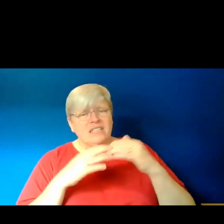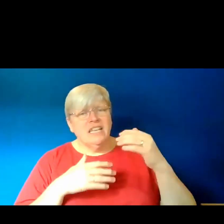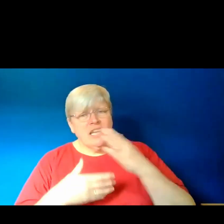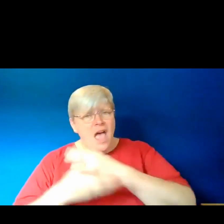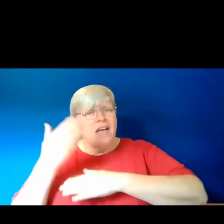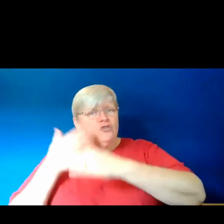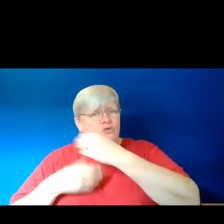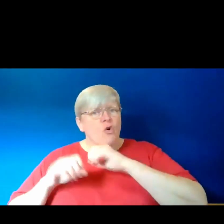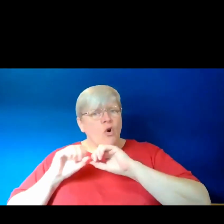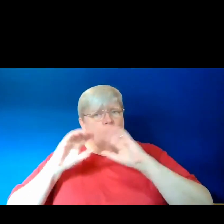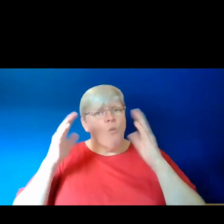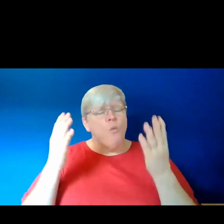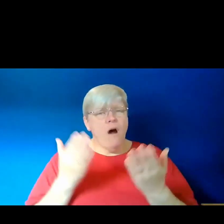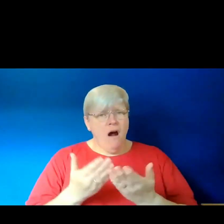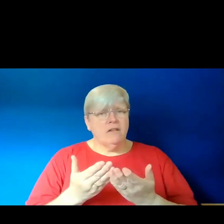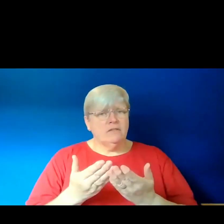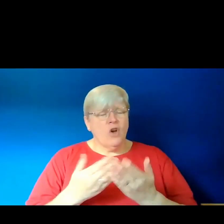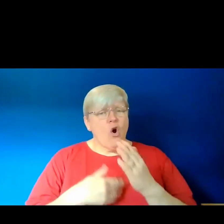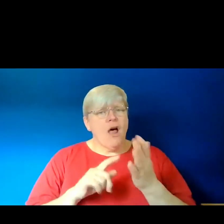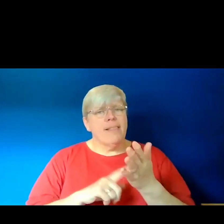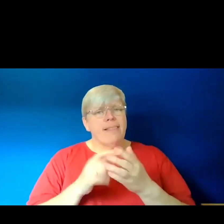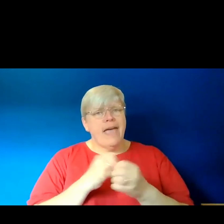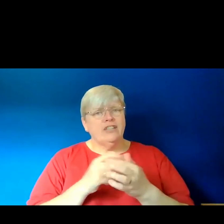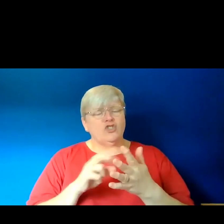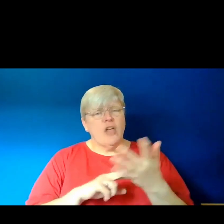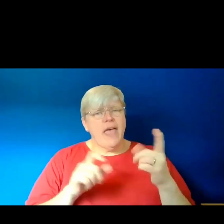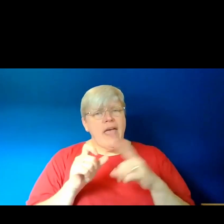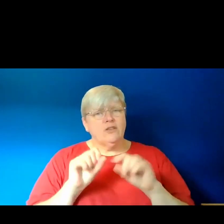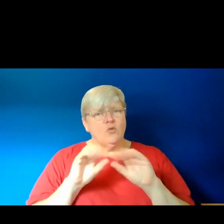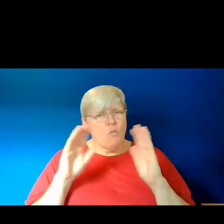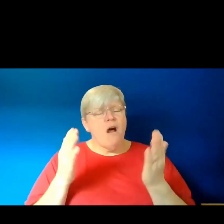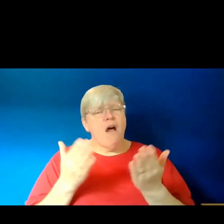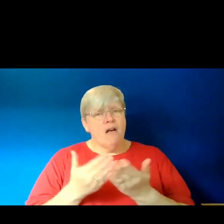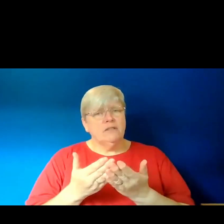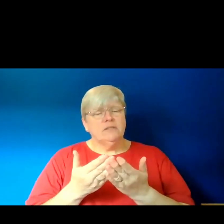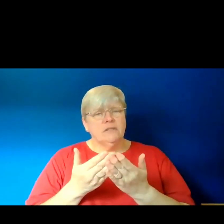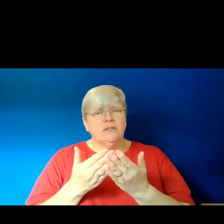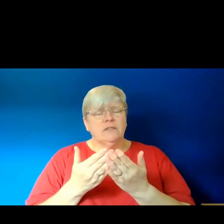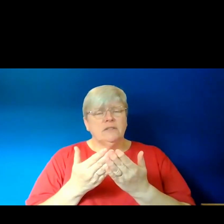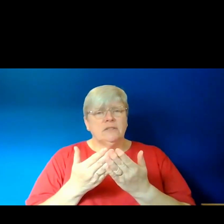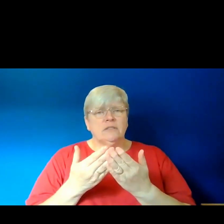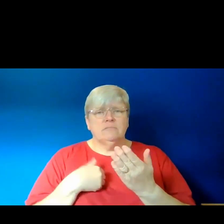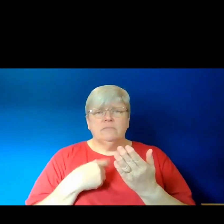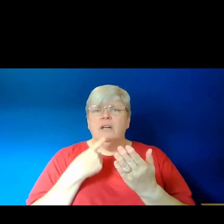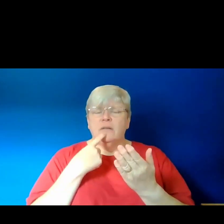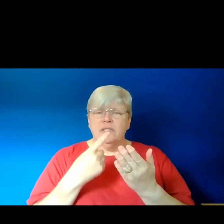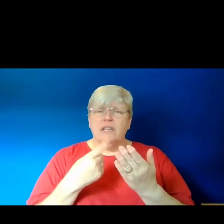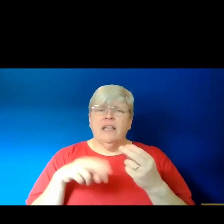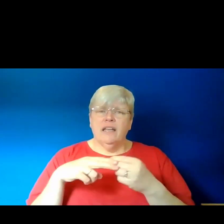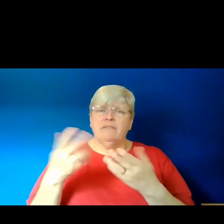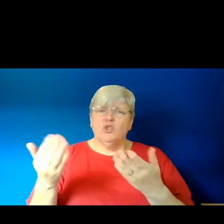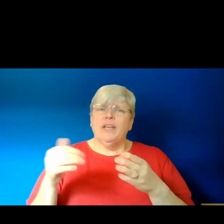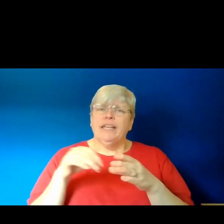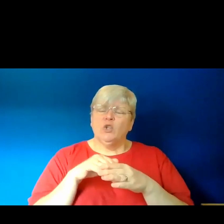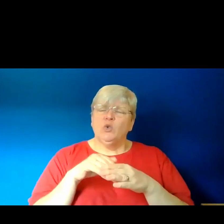world or a legendary world or whatever. So, yeah, I would say if you could include